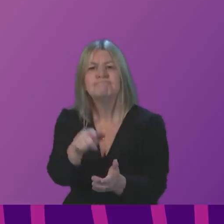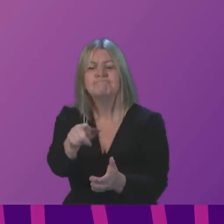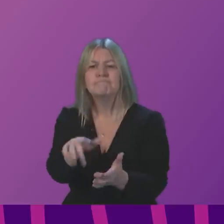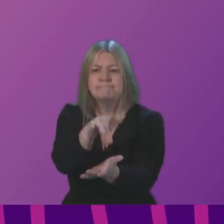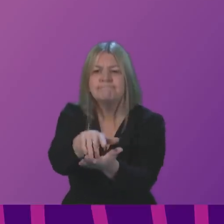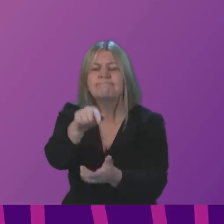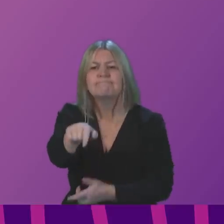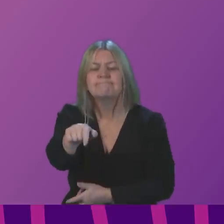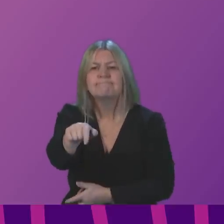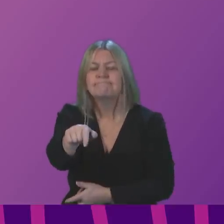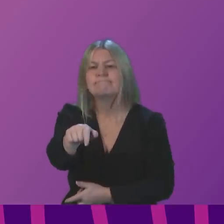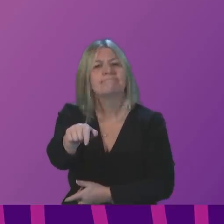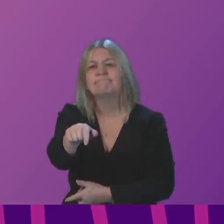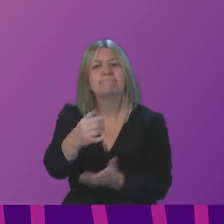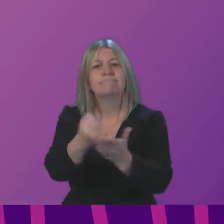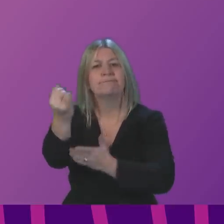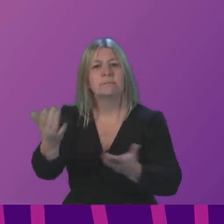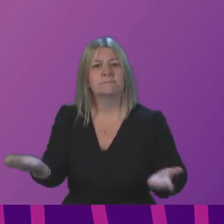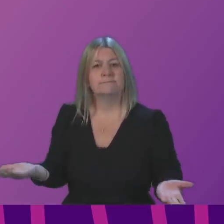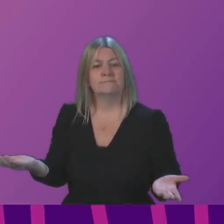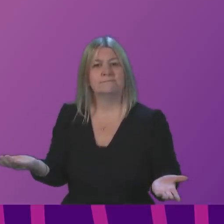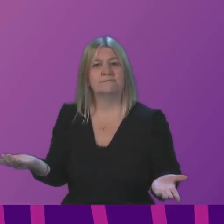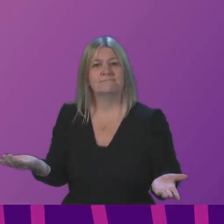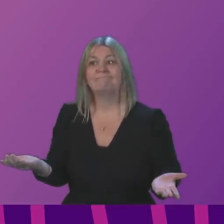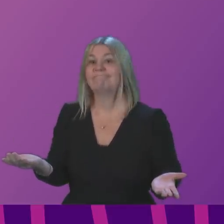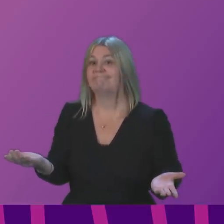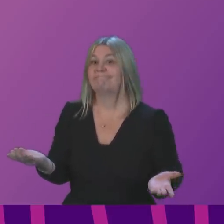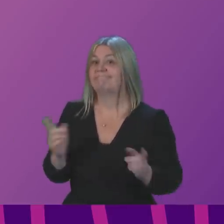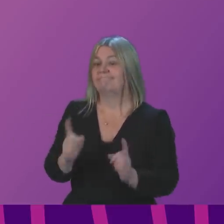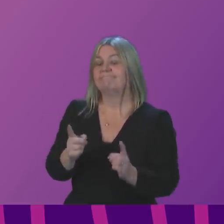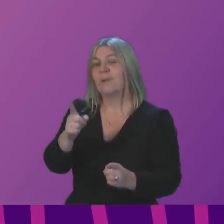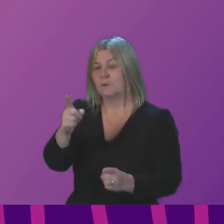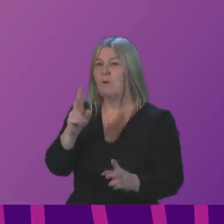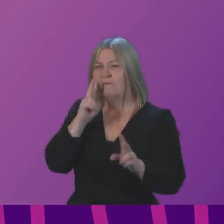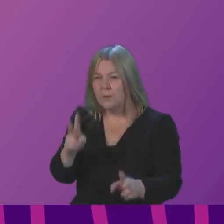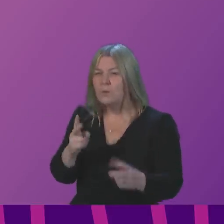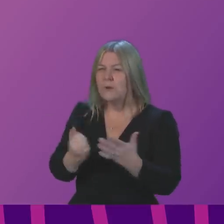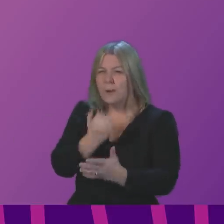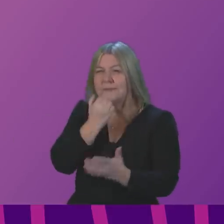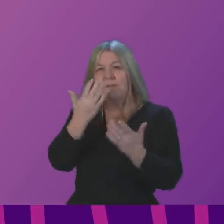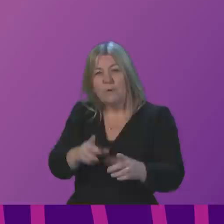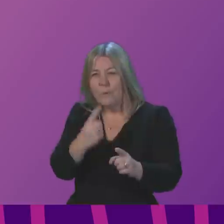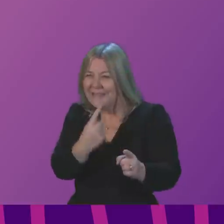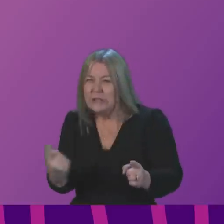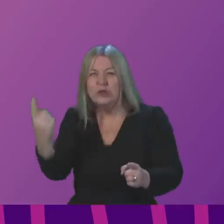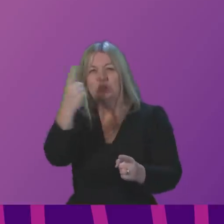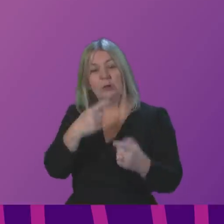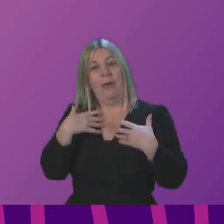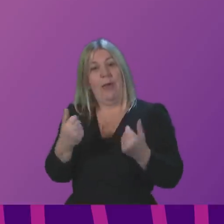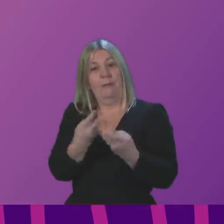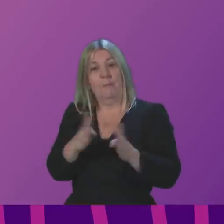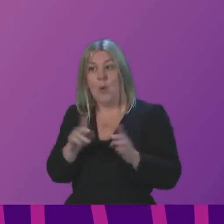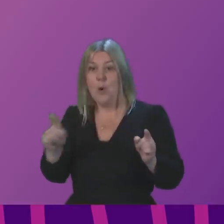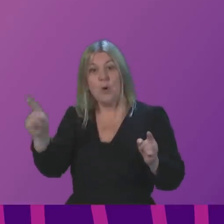appointment. Now we have looked at the latest available updates from all health boards because the First Minister confirmed it had been cascaded